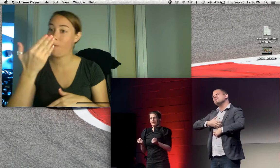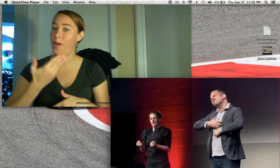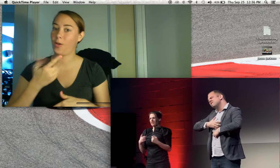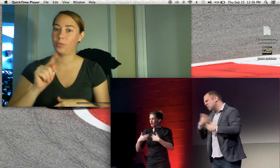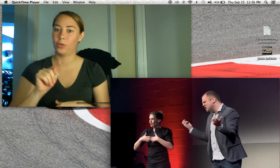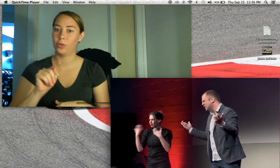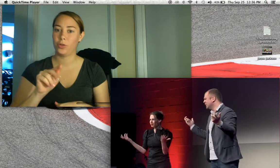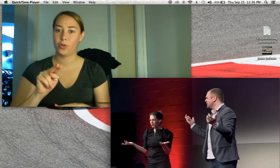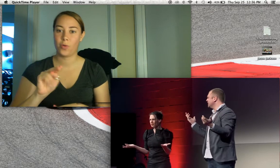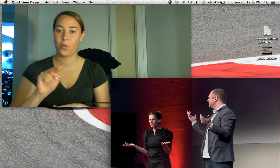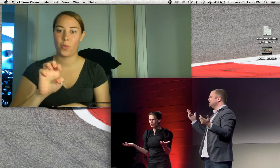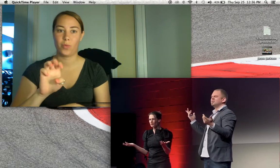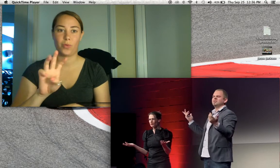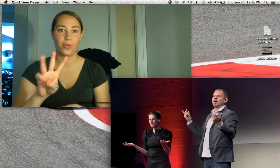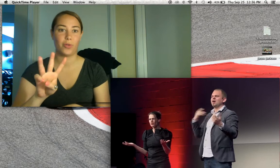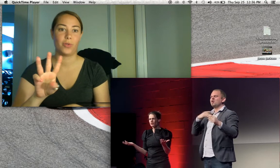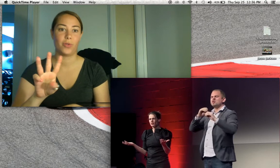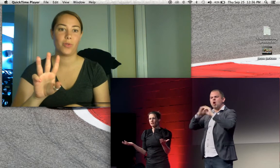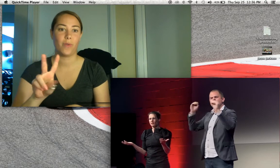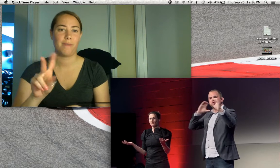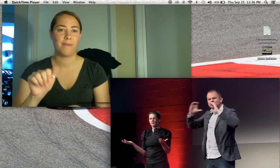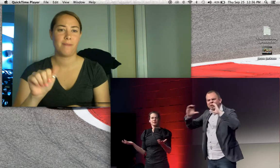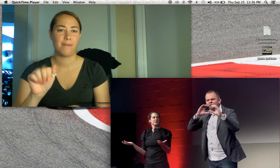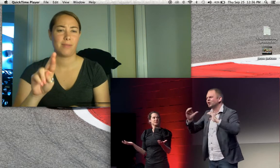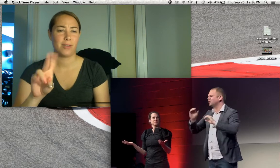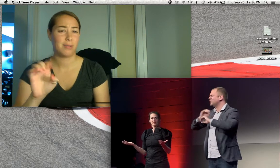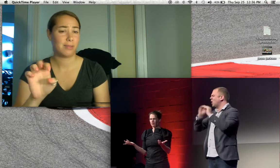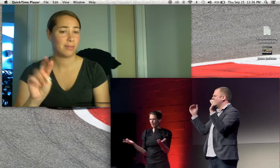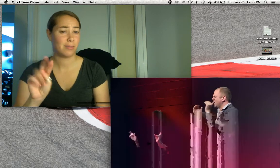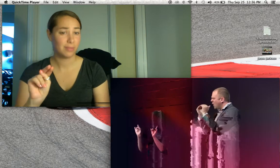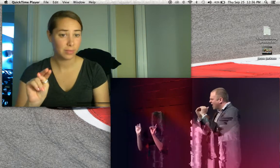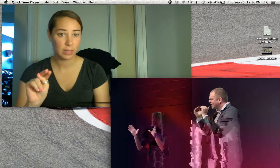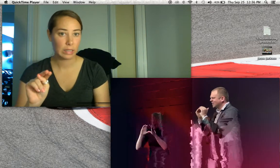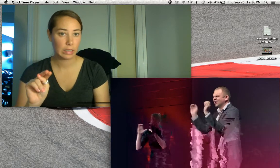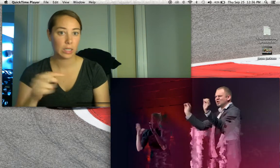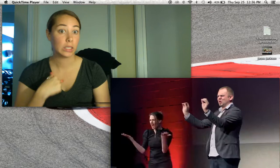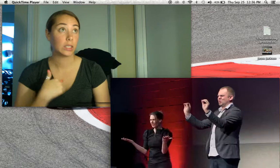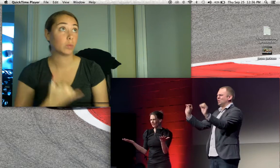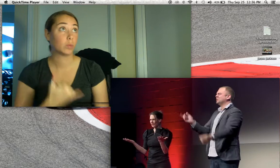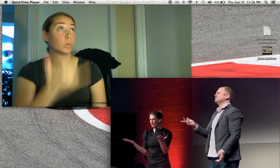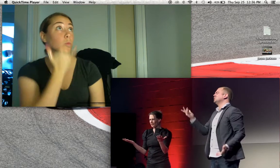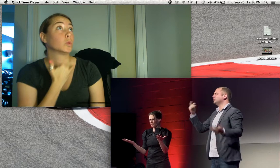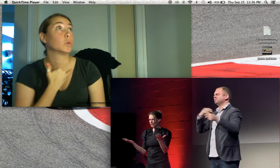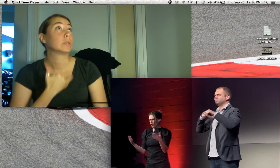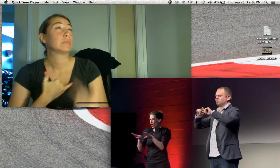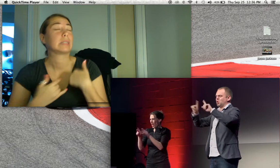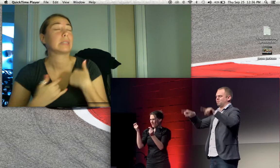I was furious, furious, fuming, no communication, no equality, equality, nothing.